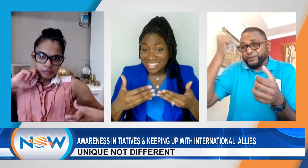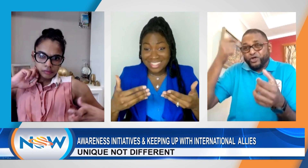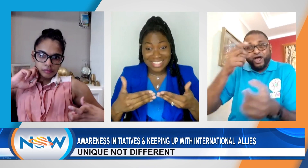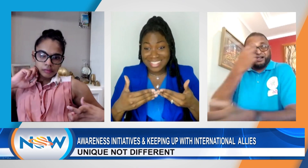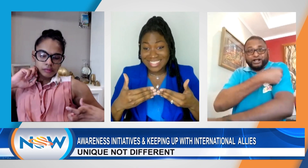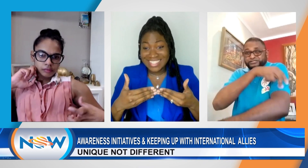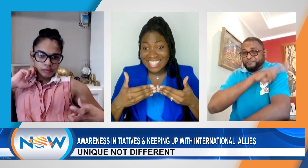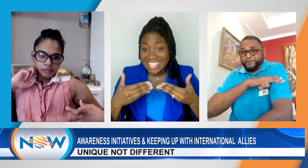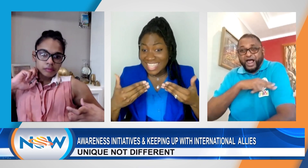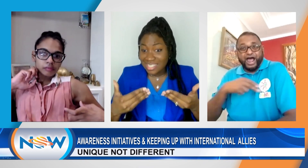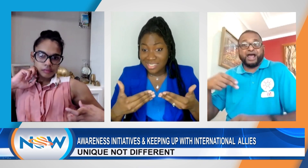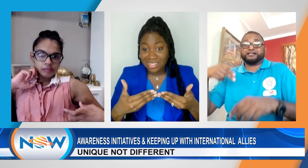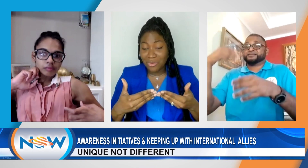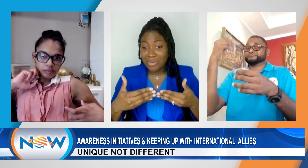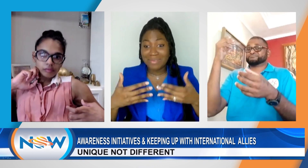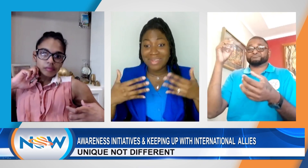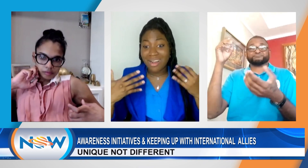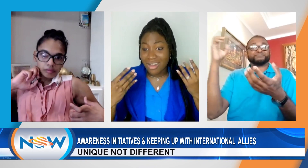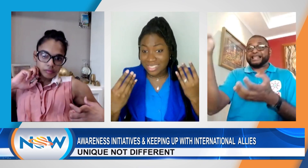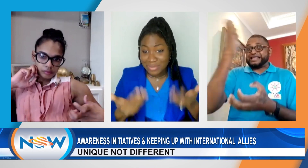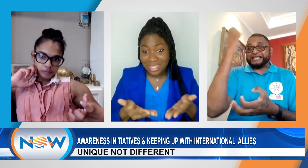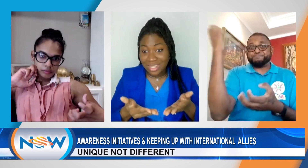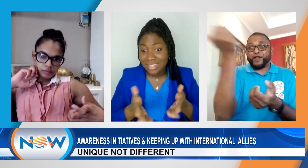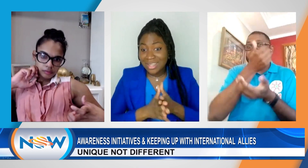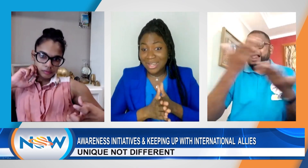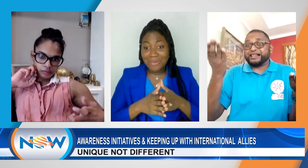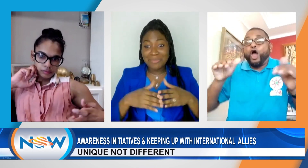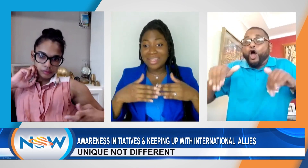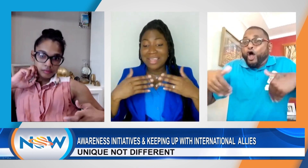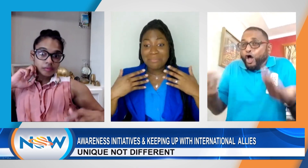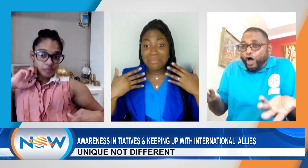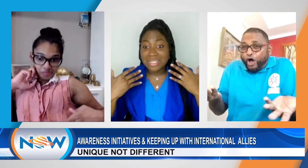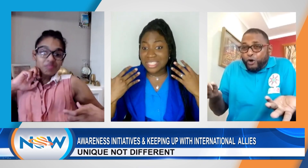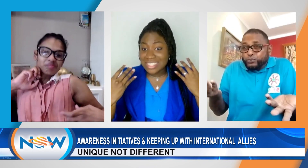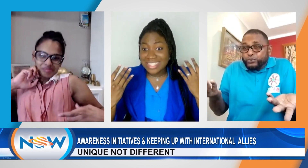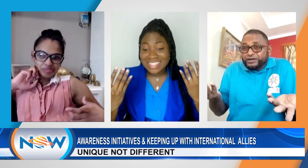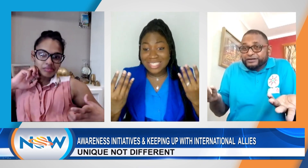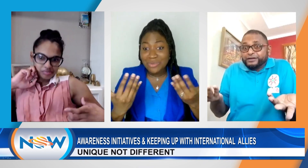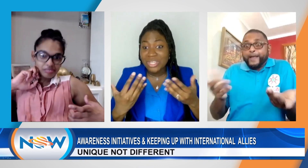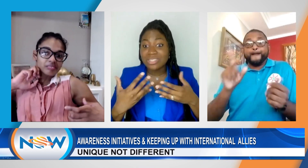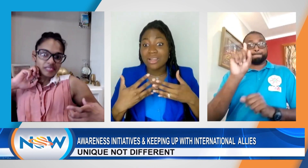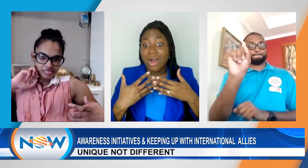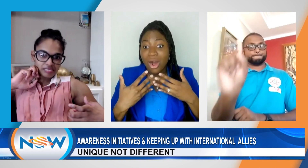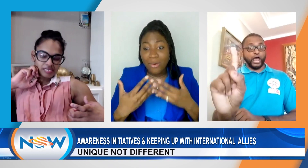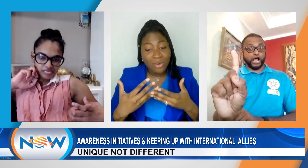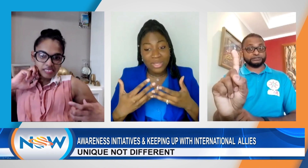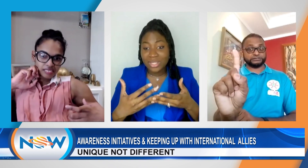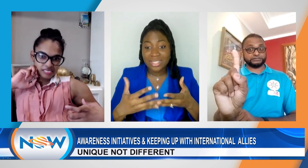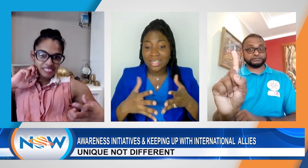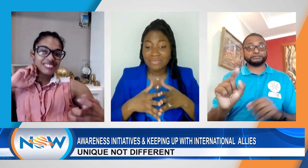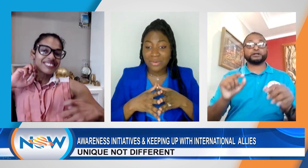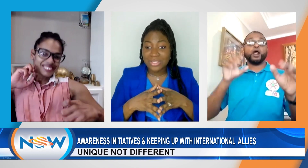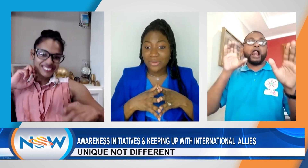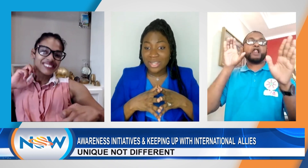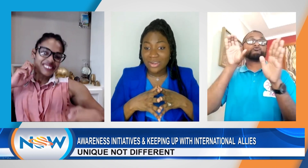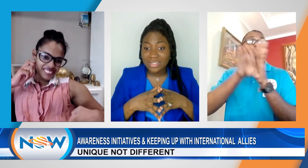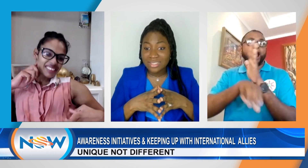It's needed. You know, we're in a hospital. When we're in an emergency situation, how are we going to convey what's going on?